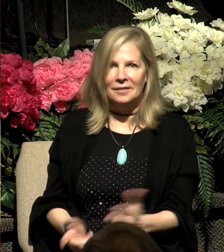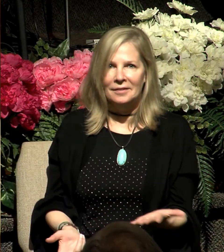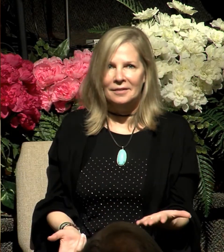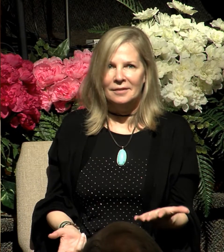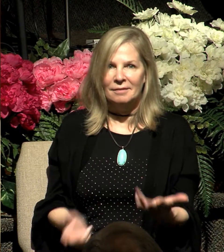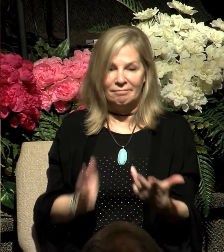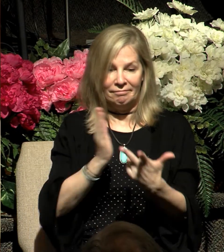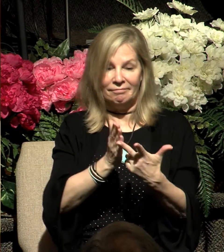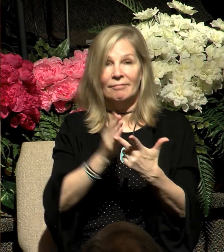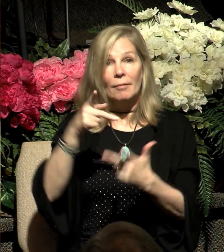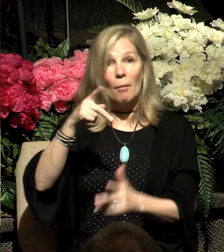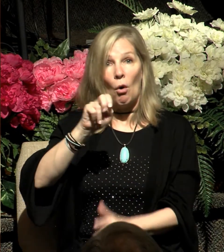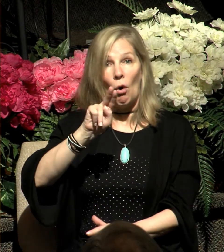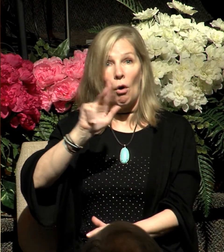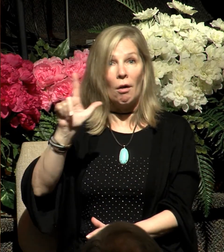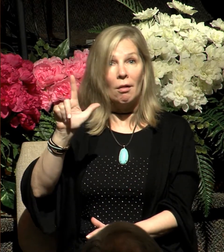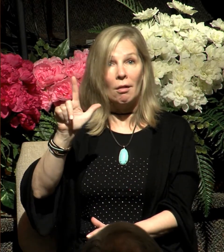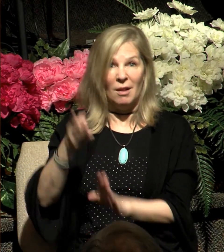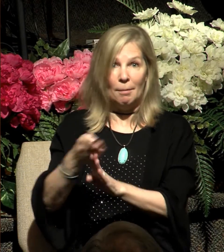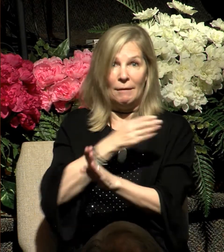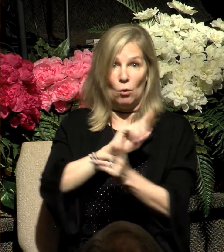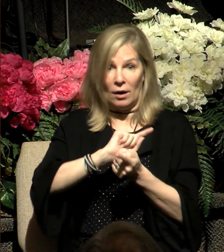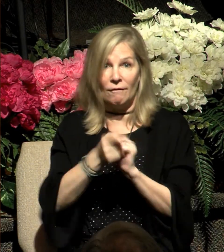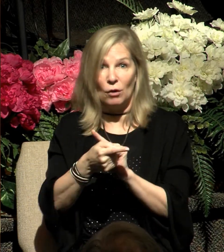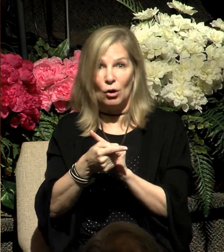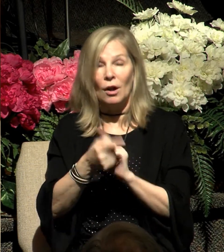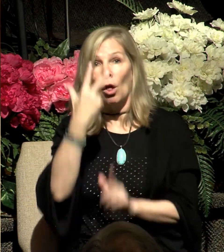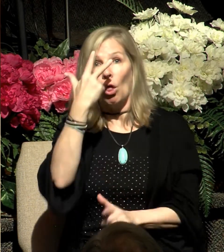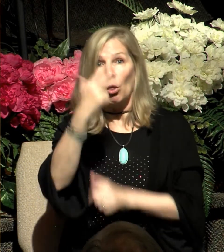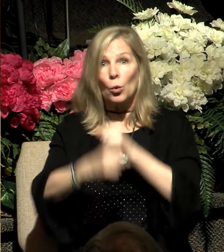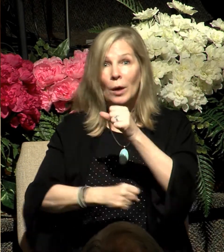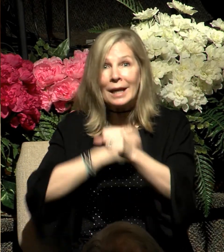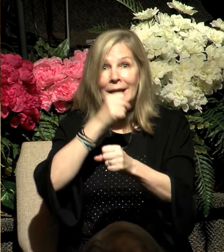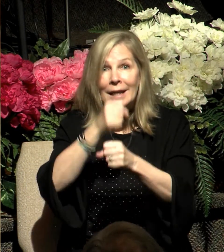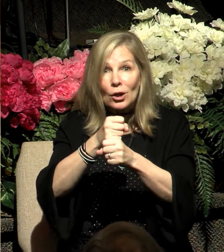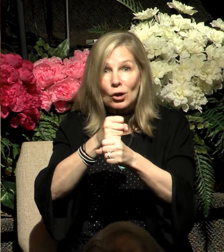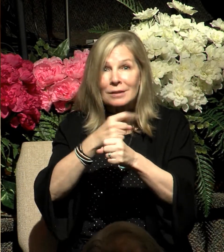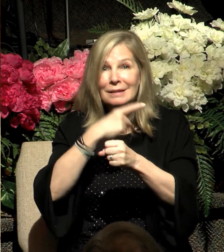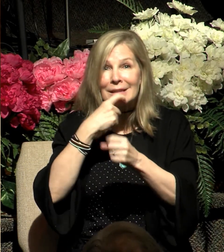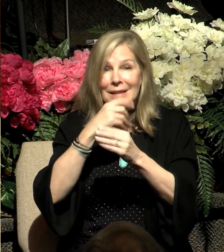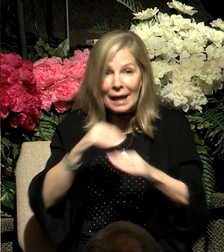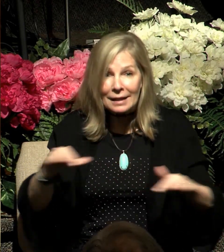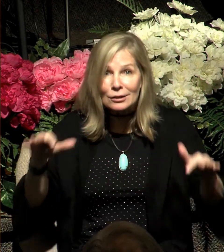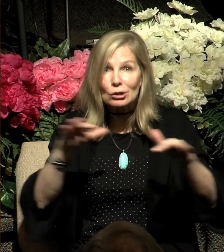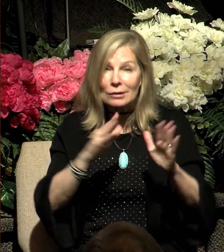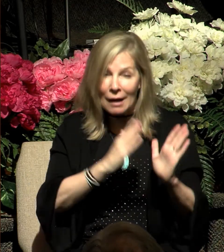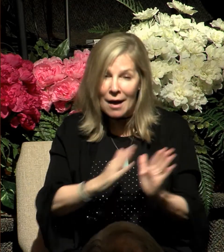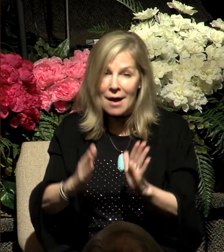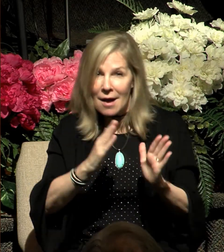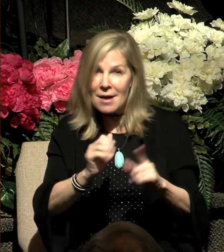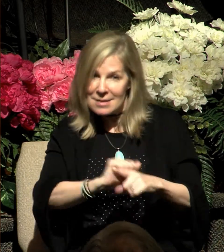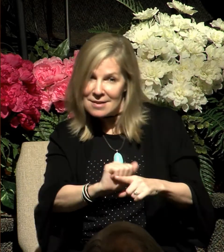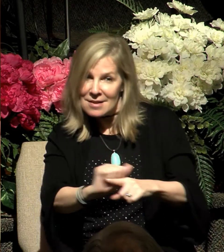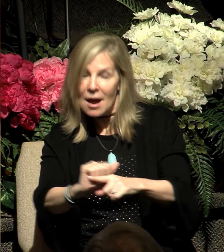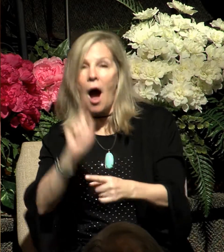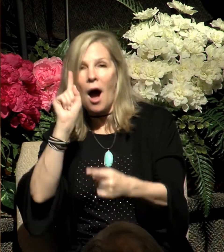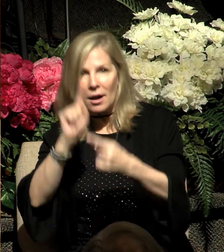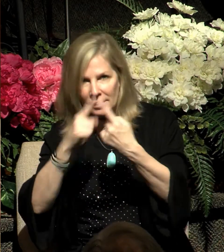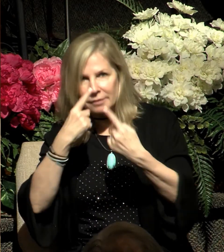was converted, spent three years in the Arabian desert until he was ready to carry on an effective ministry. Listen, do not be